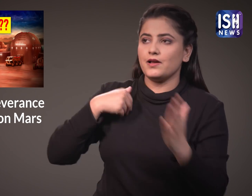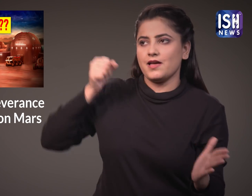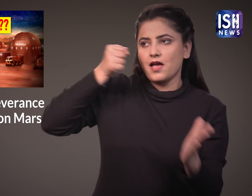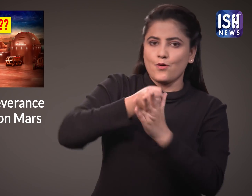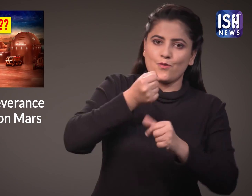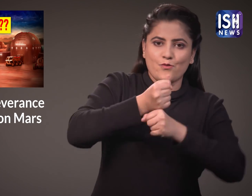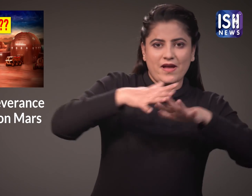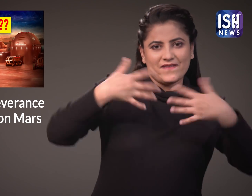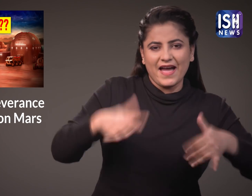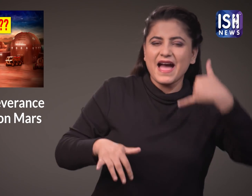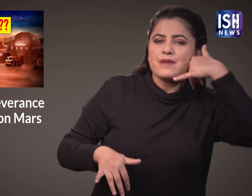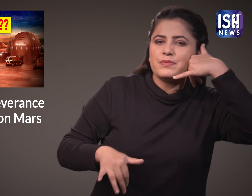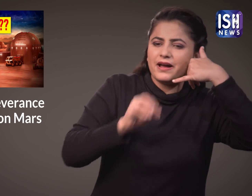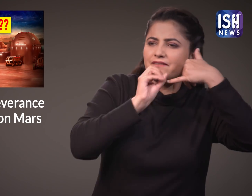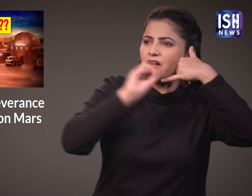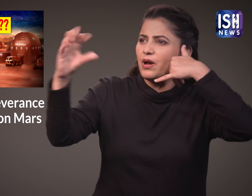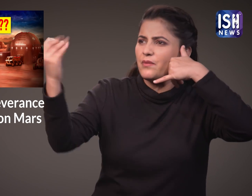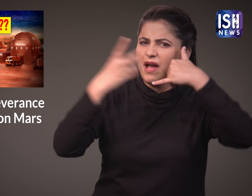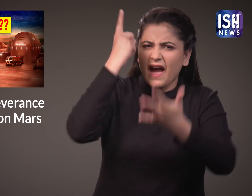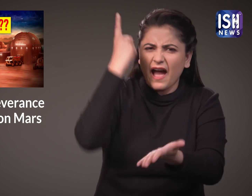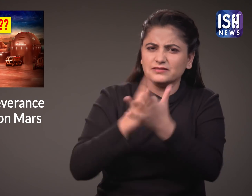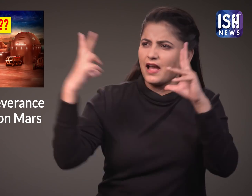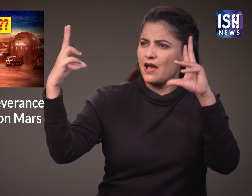Goa, we can immediately update our families in real-time.